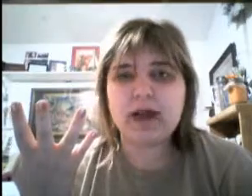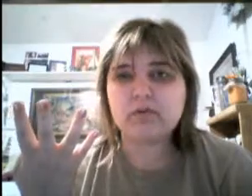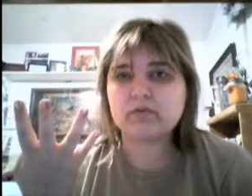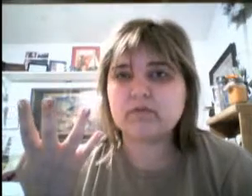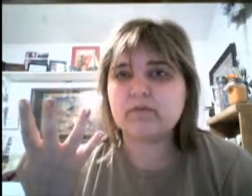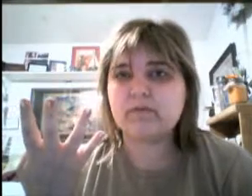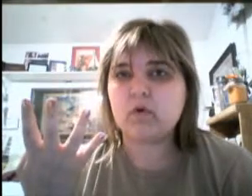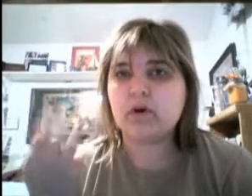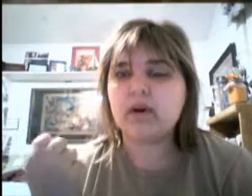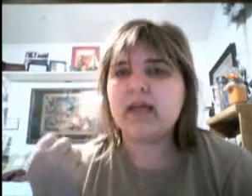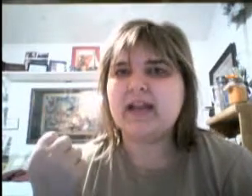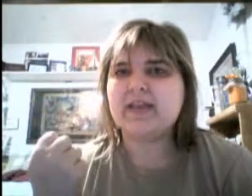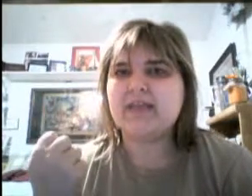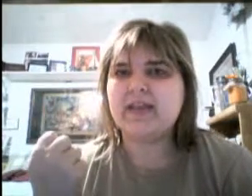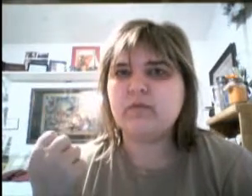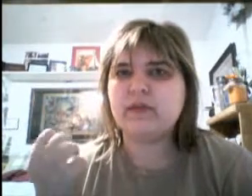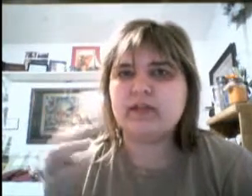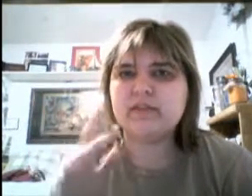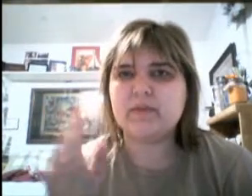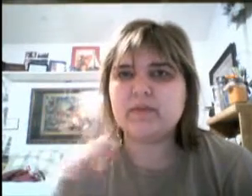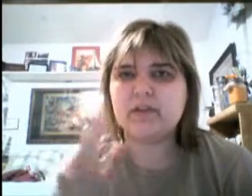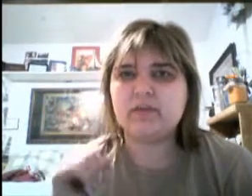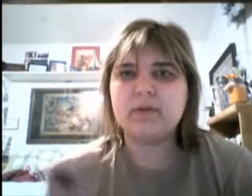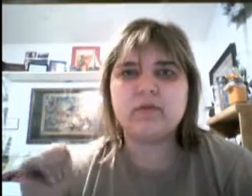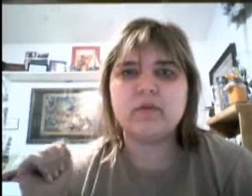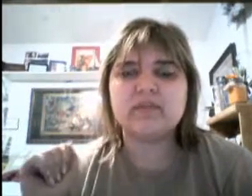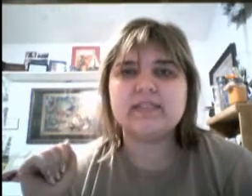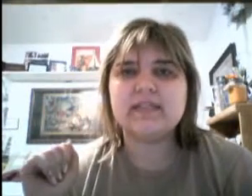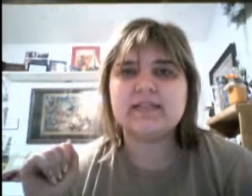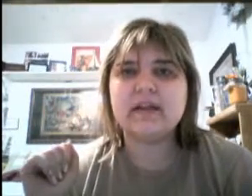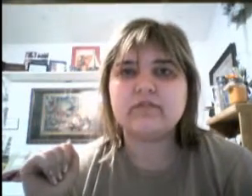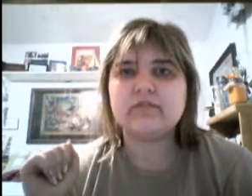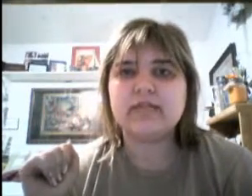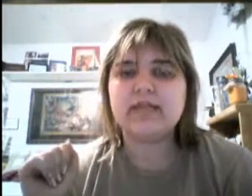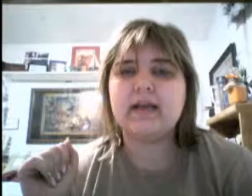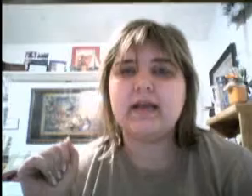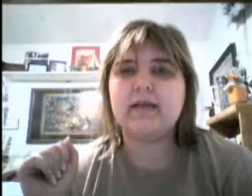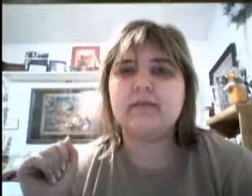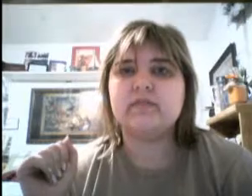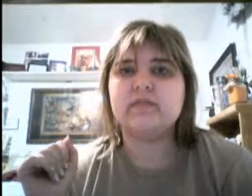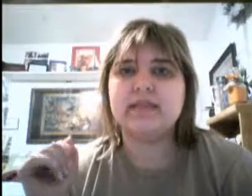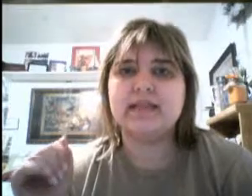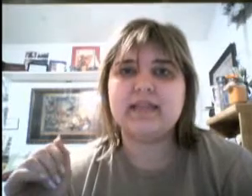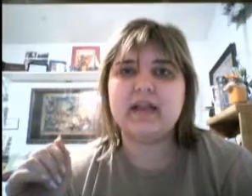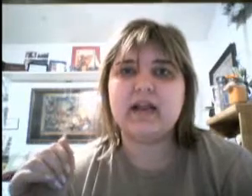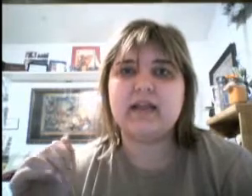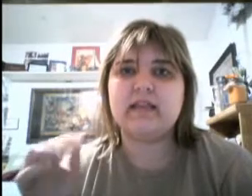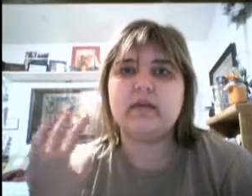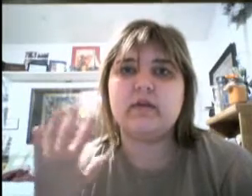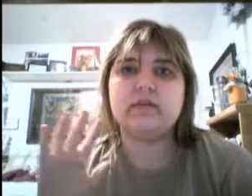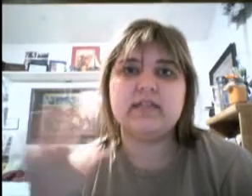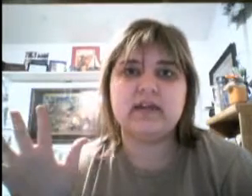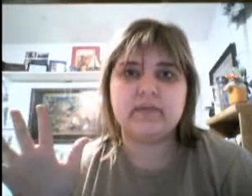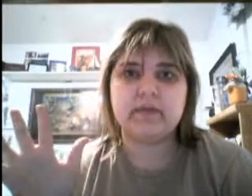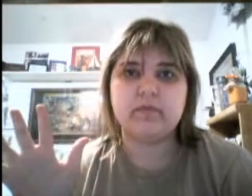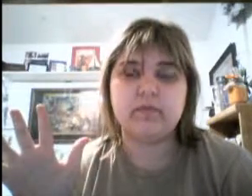hours before, and I think we got there maybe a little bit before 6, actually. So we get there, and there were a ton of people,